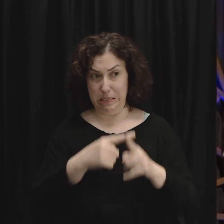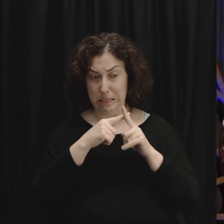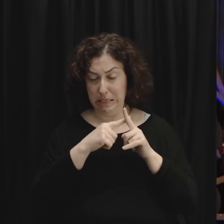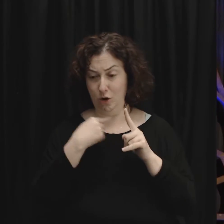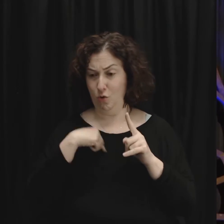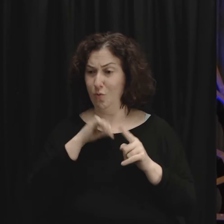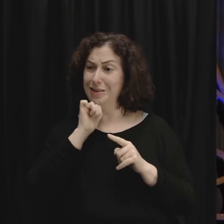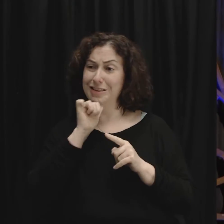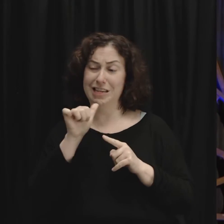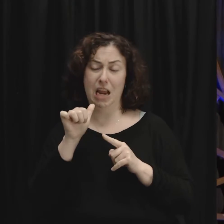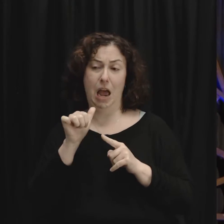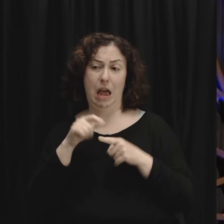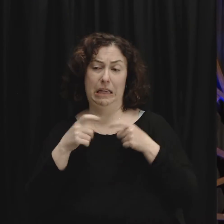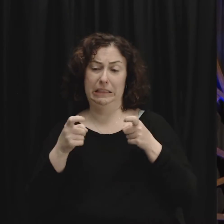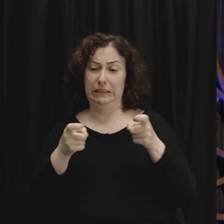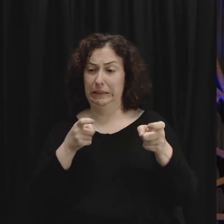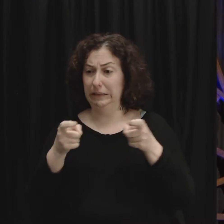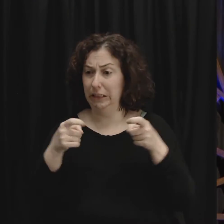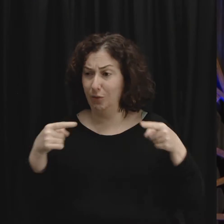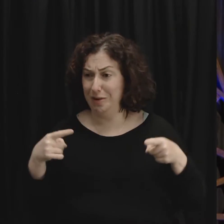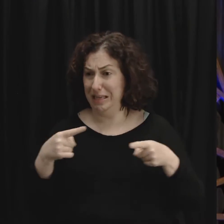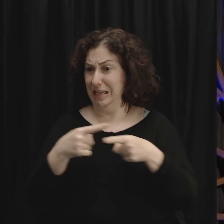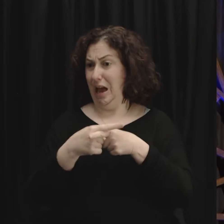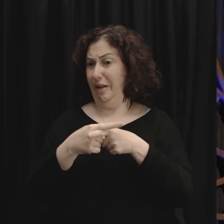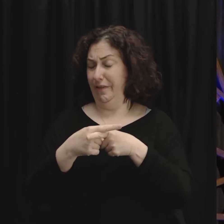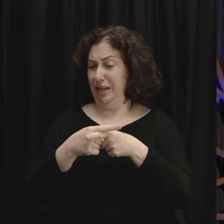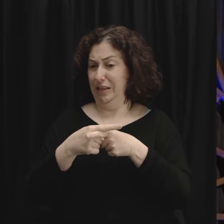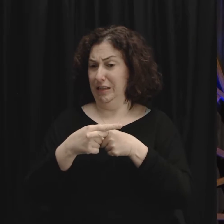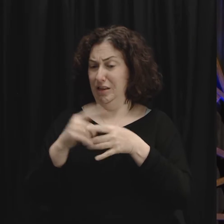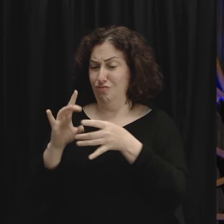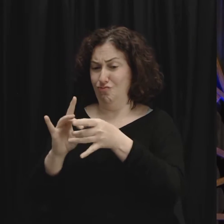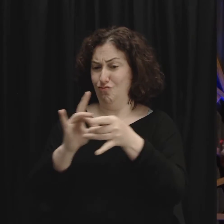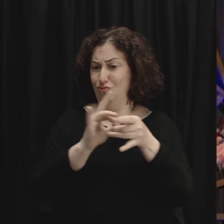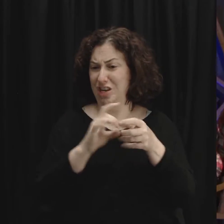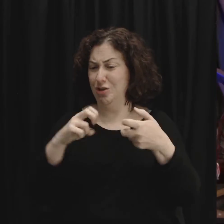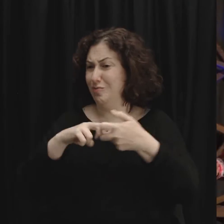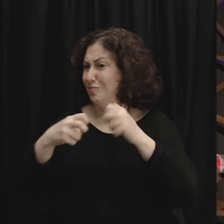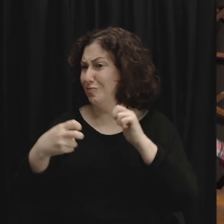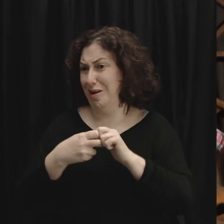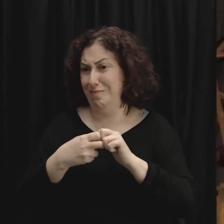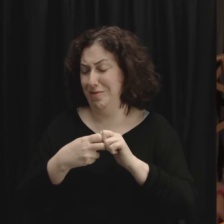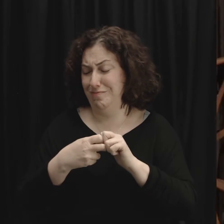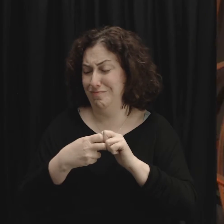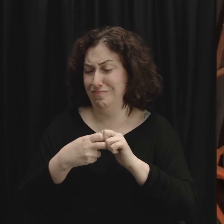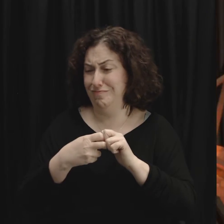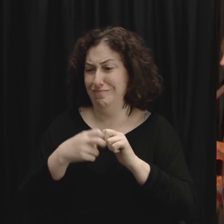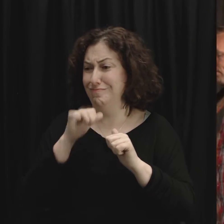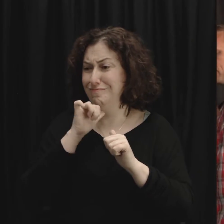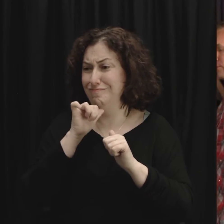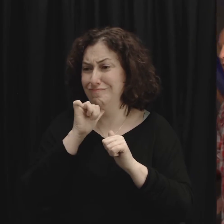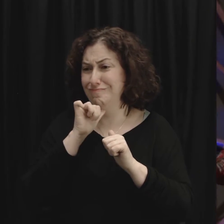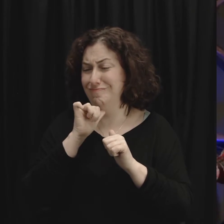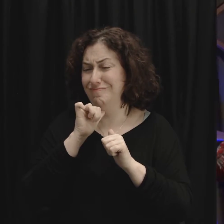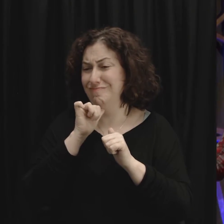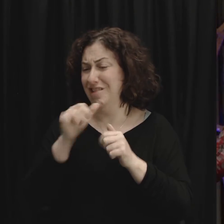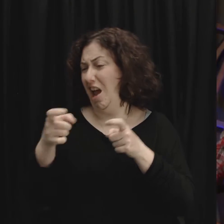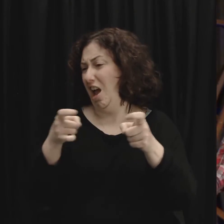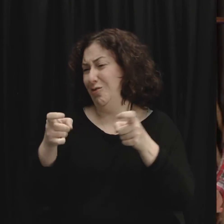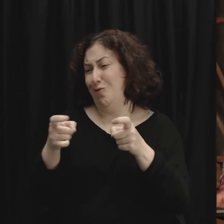of dealing with conflict and with problems relationally. And you'll notice on your handouts, I've given you kind of a bullet point list of some of these.